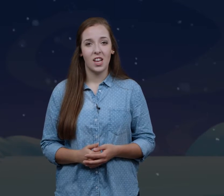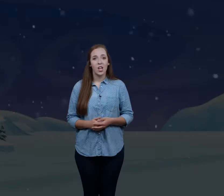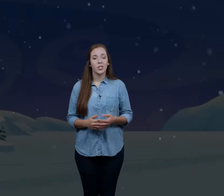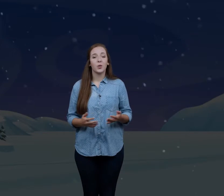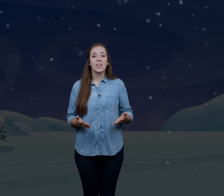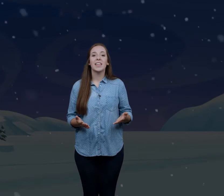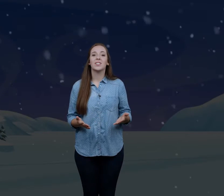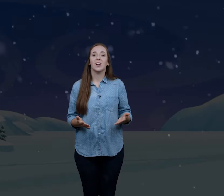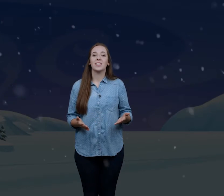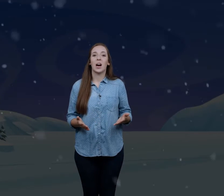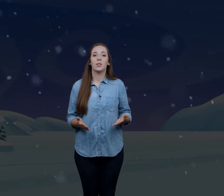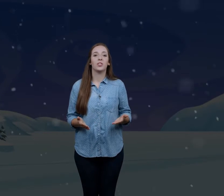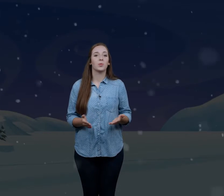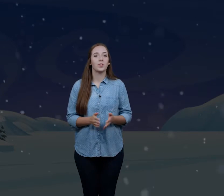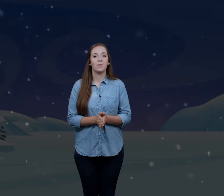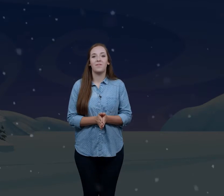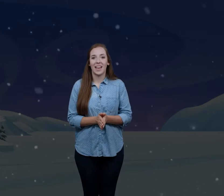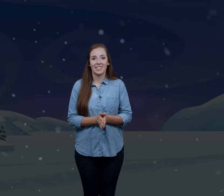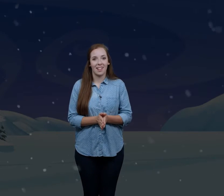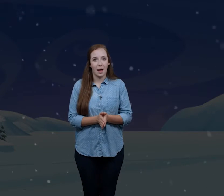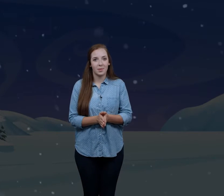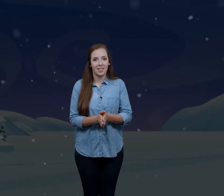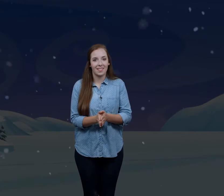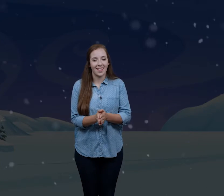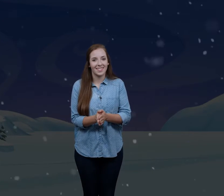So the way that it starts out was just with some fast claps, like this.